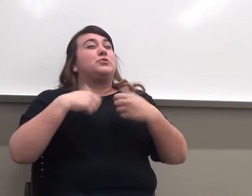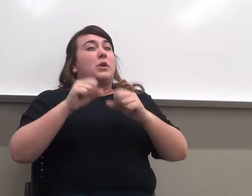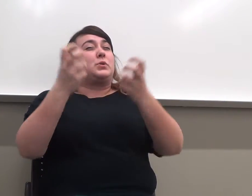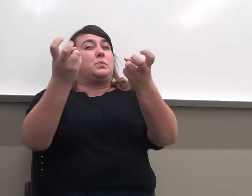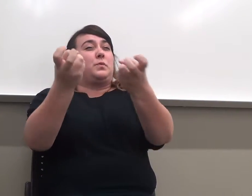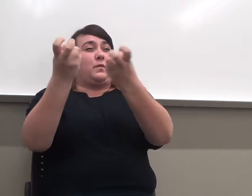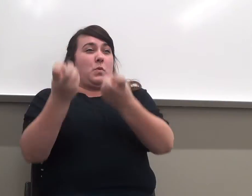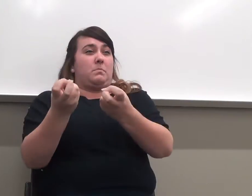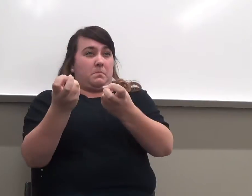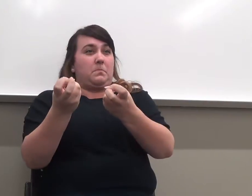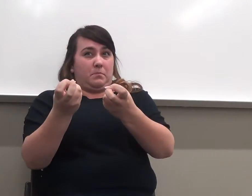up, okay?